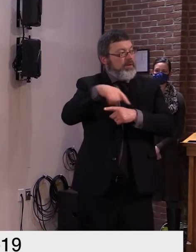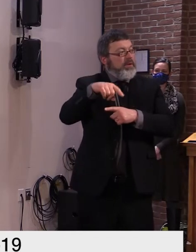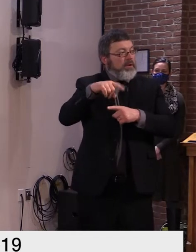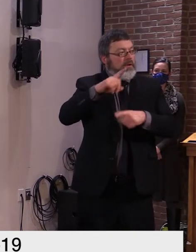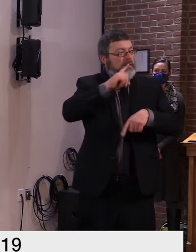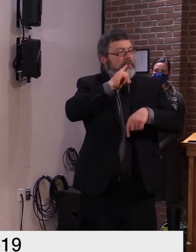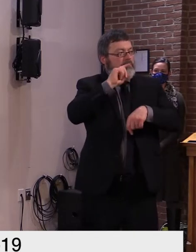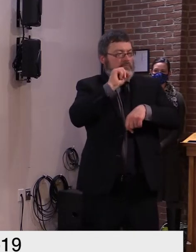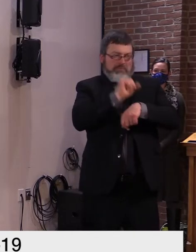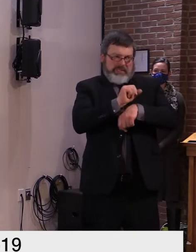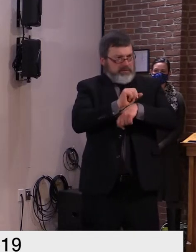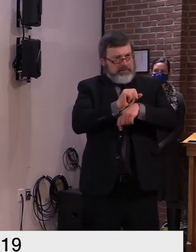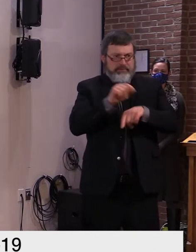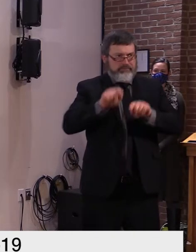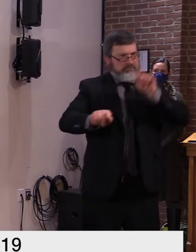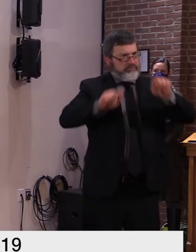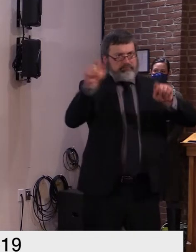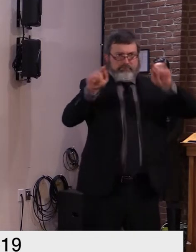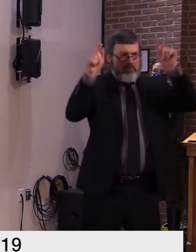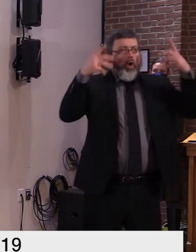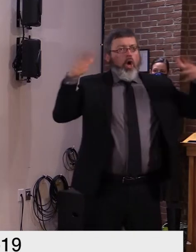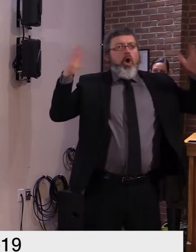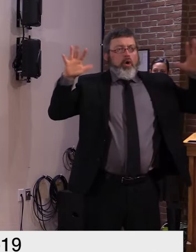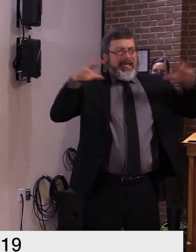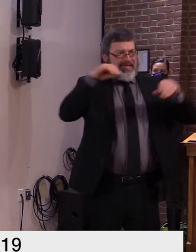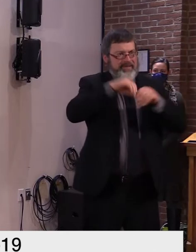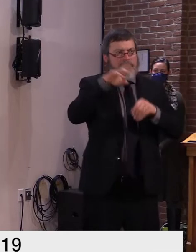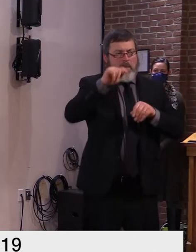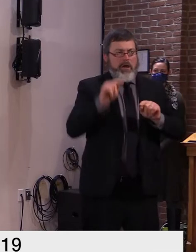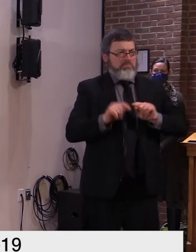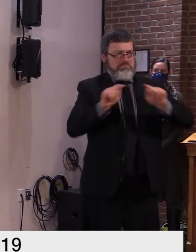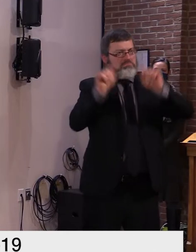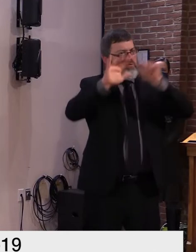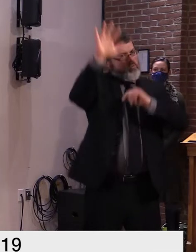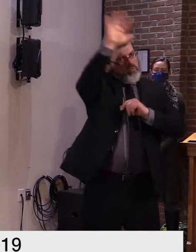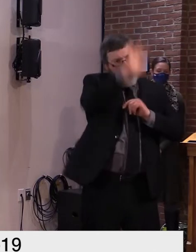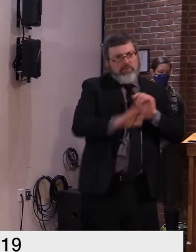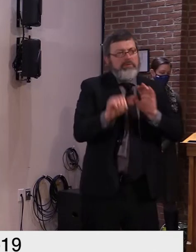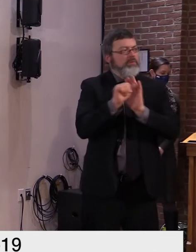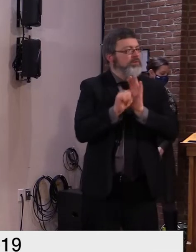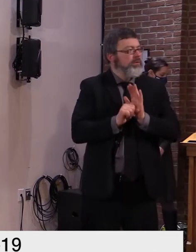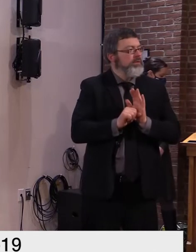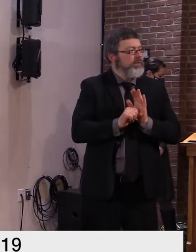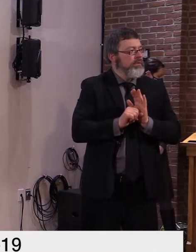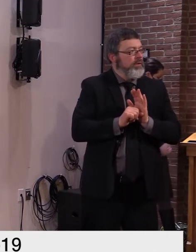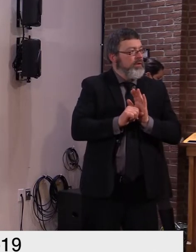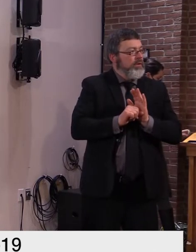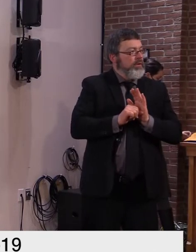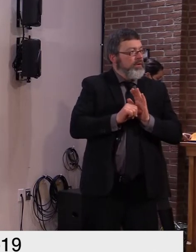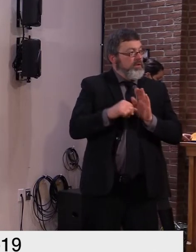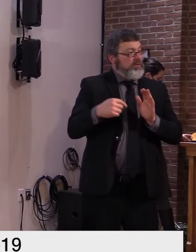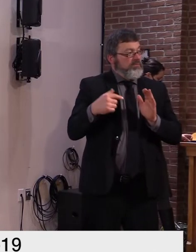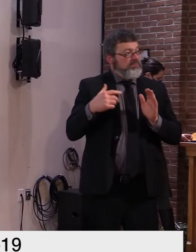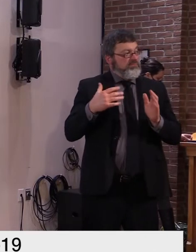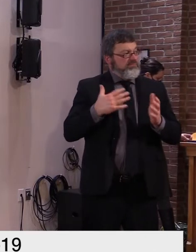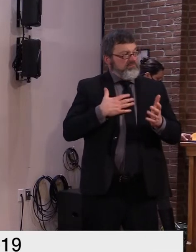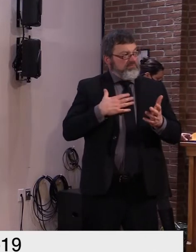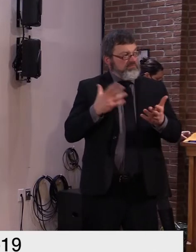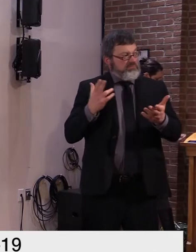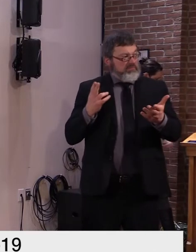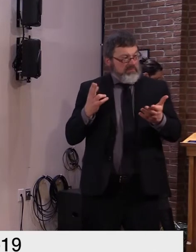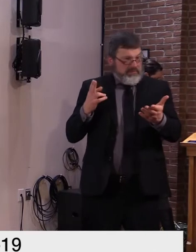throughout the pandemic and we're confident they will hit the ground running with expanded capacity to meet the